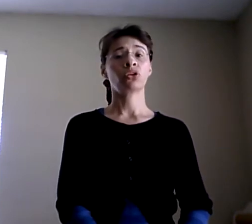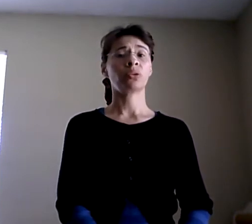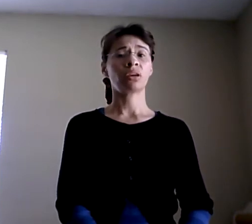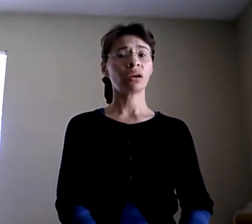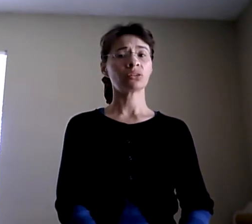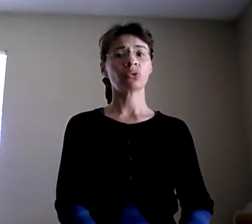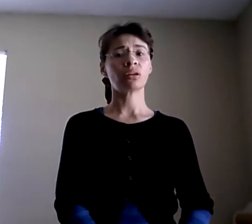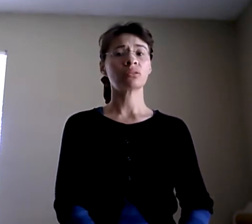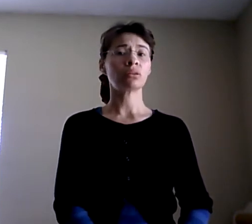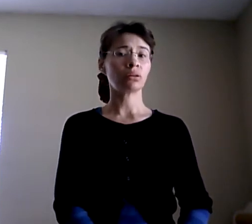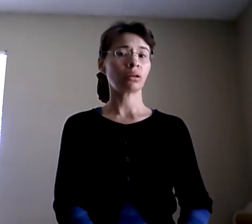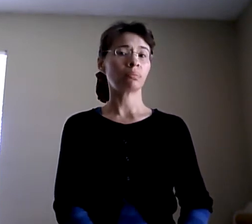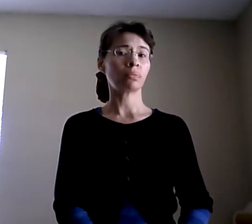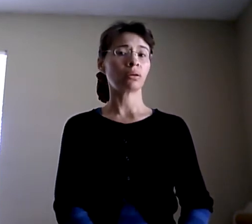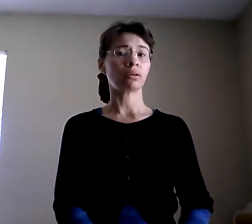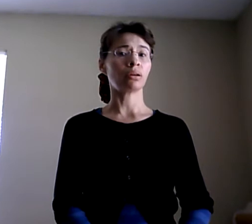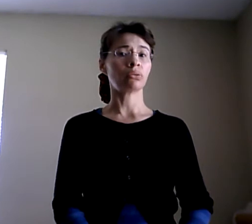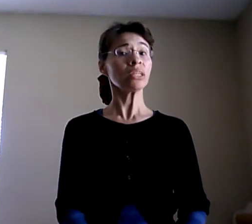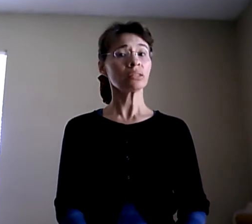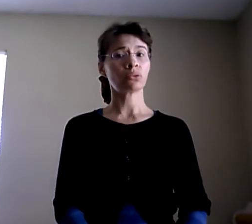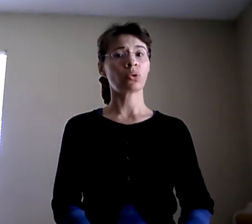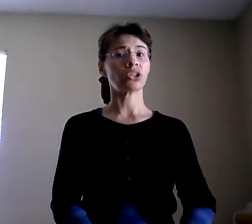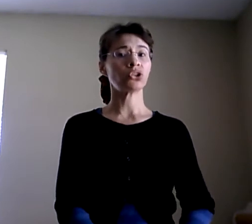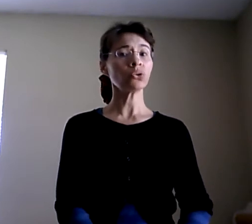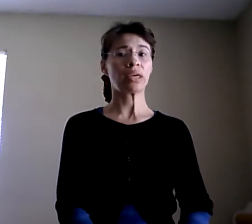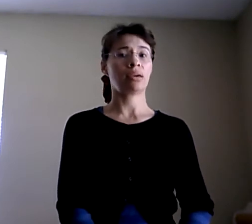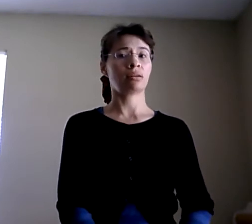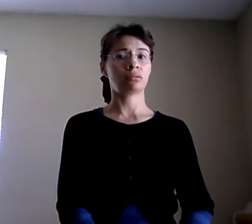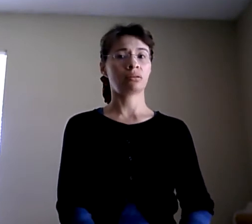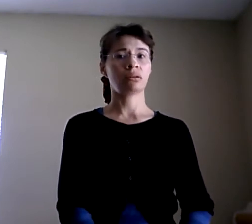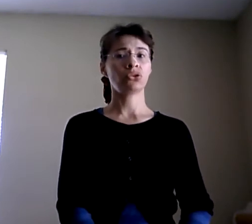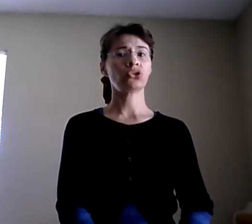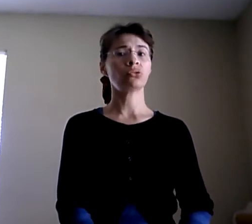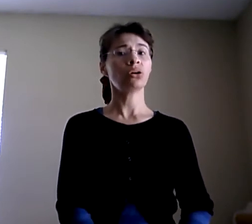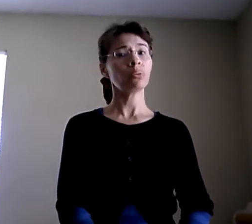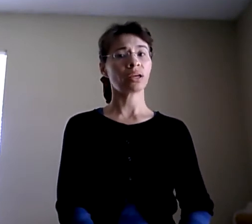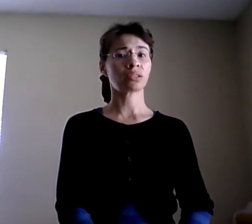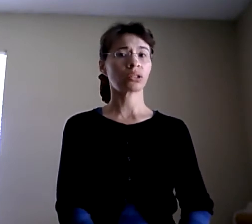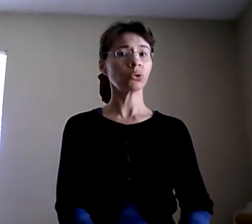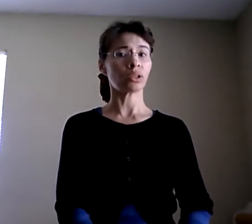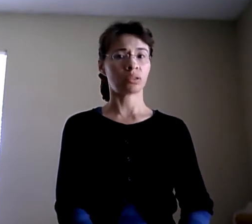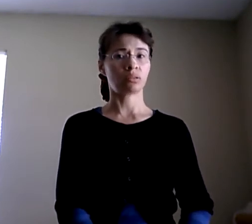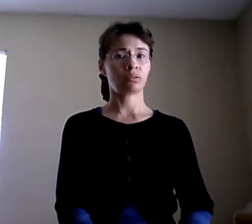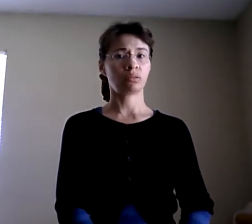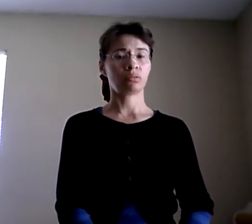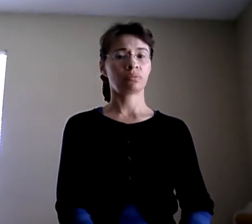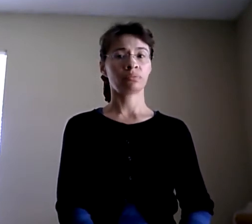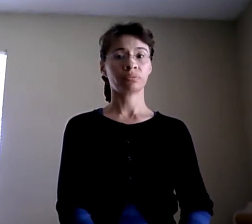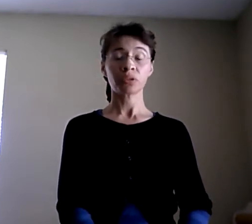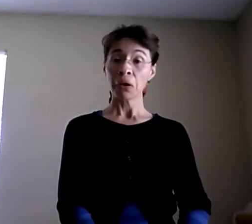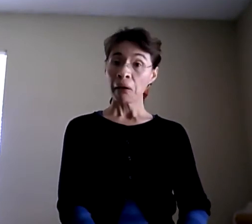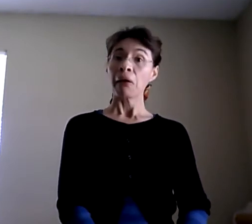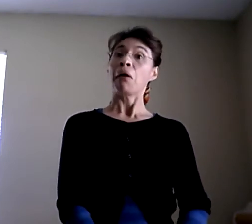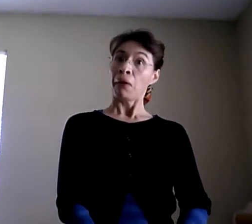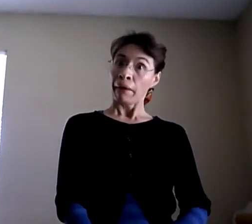communicate. So there is not a reason why you can't. You should not be excluded. well, that doesn't sound too scary then.